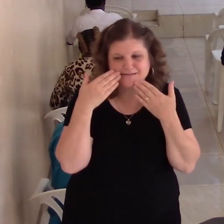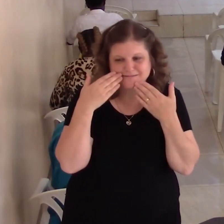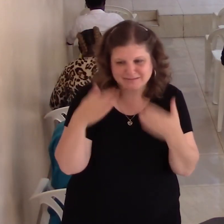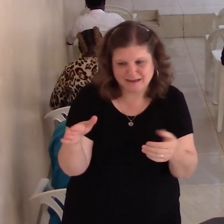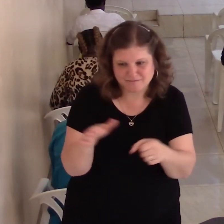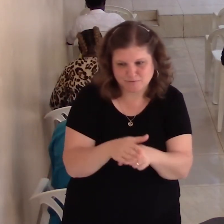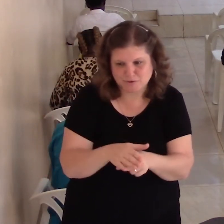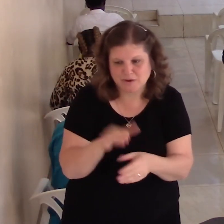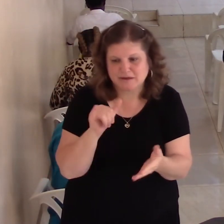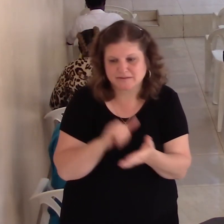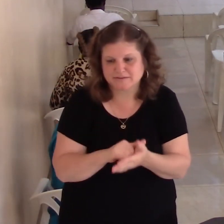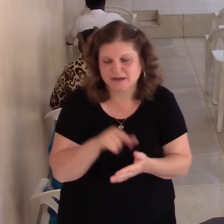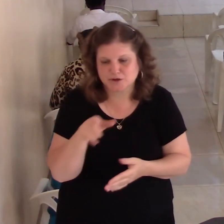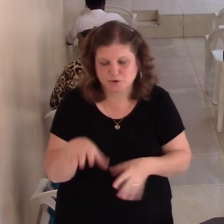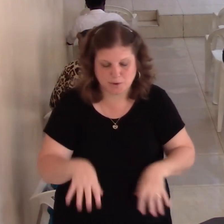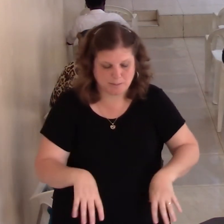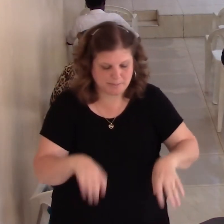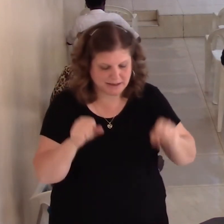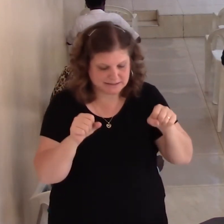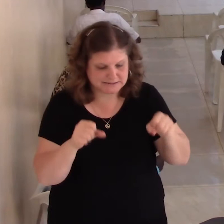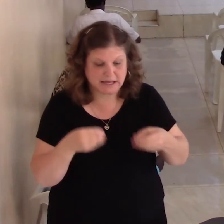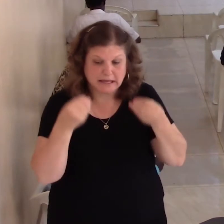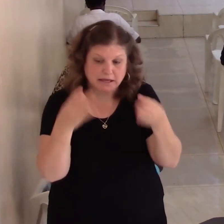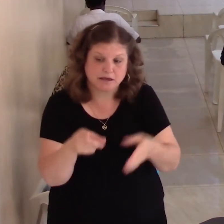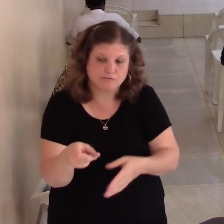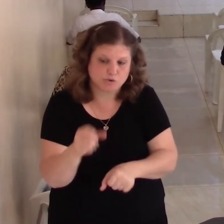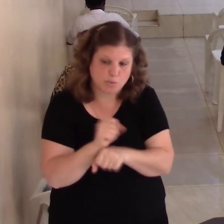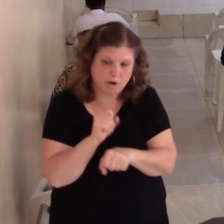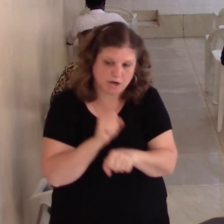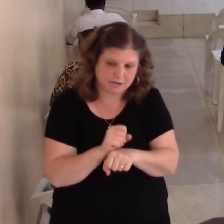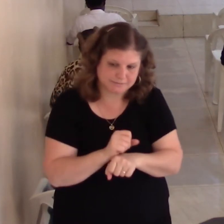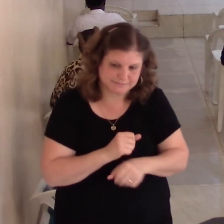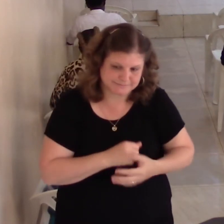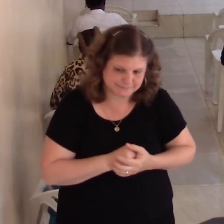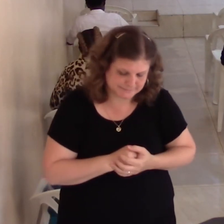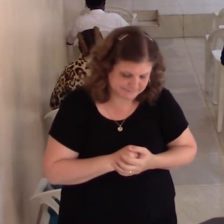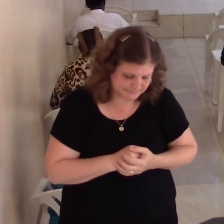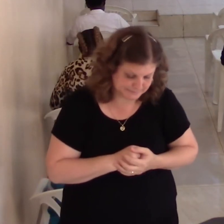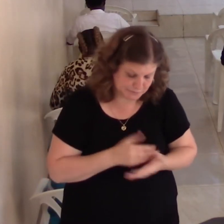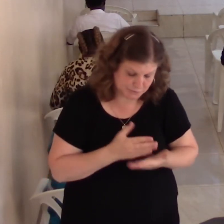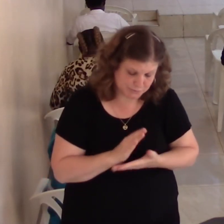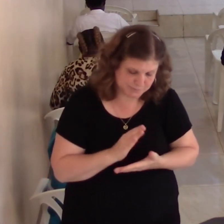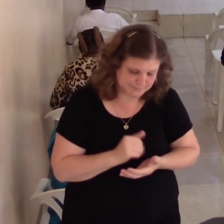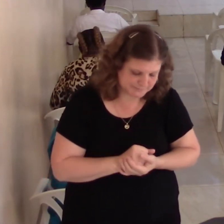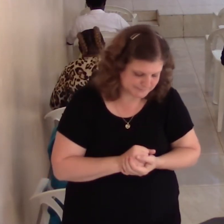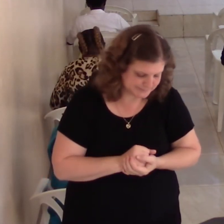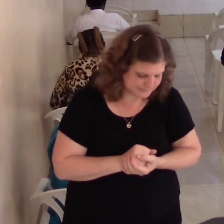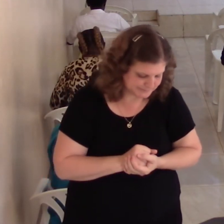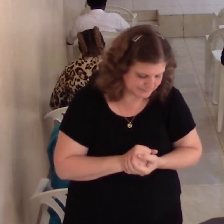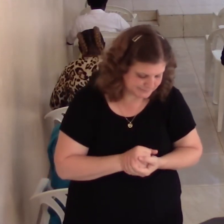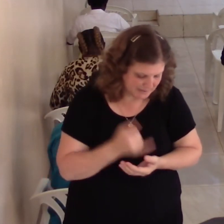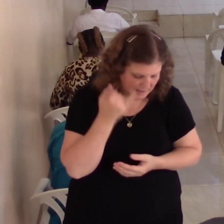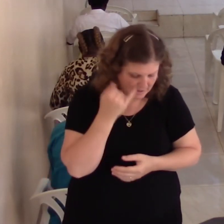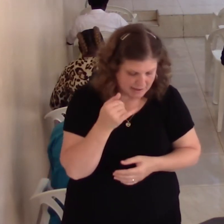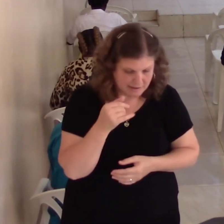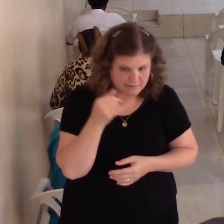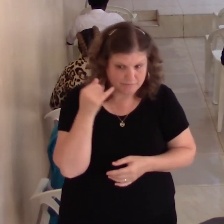is inviting you. Is that true? Yes. If someone, if you're working for someone,